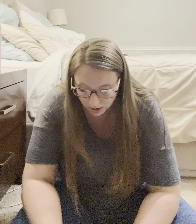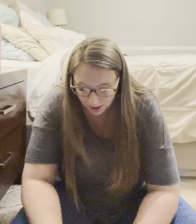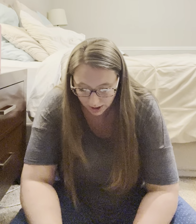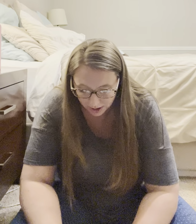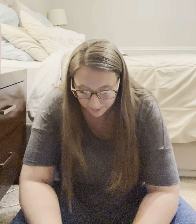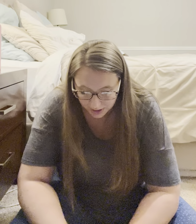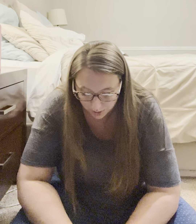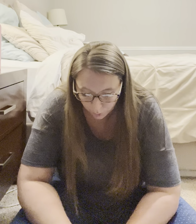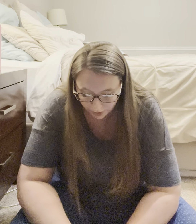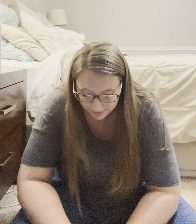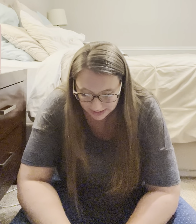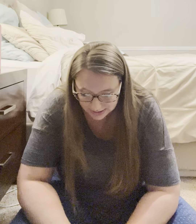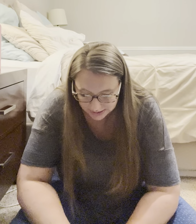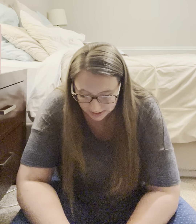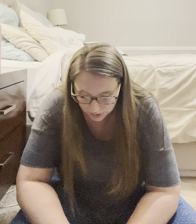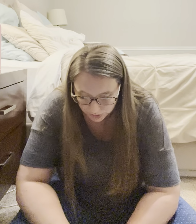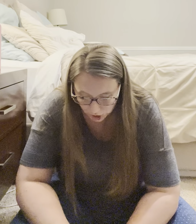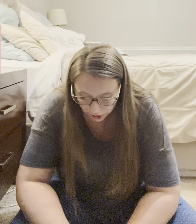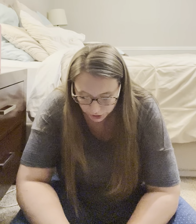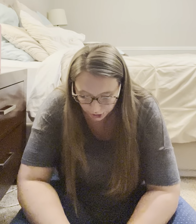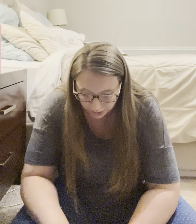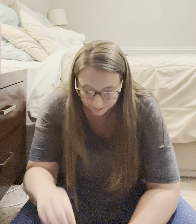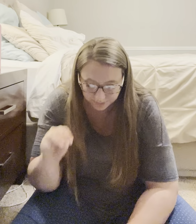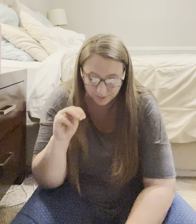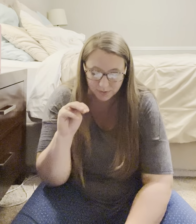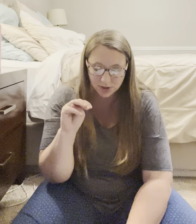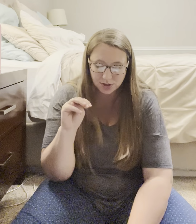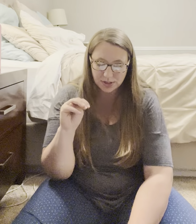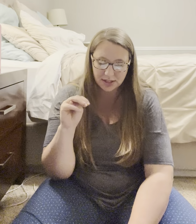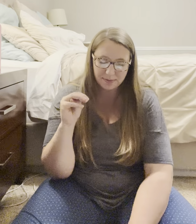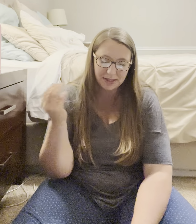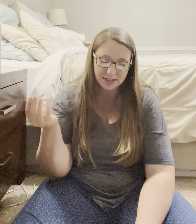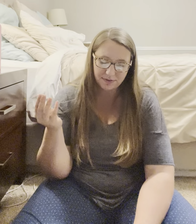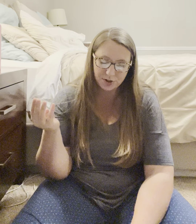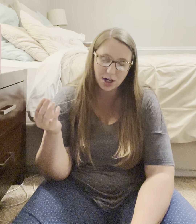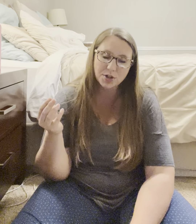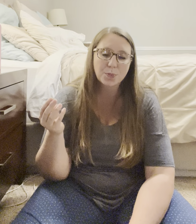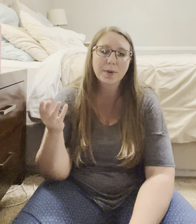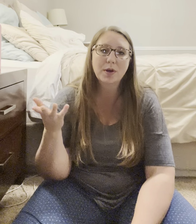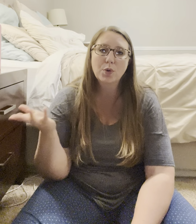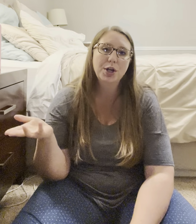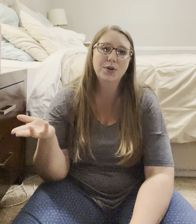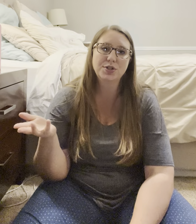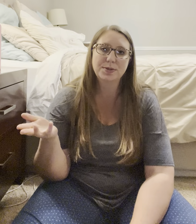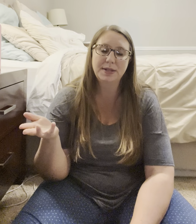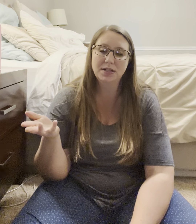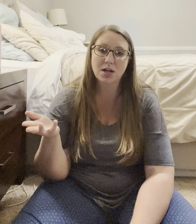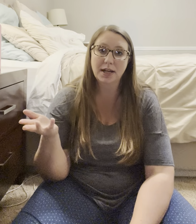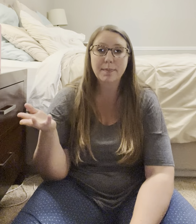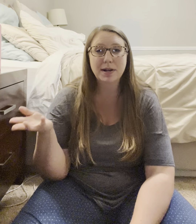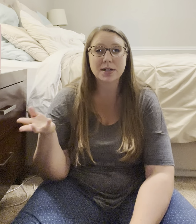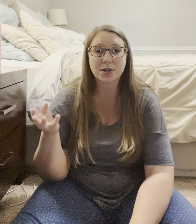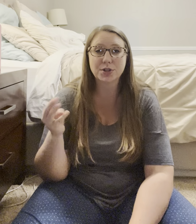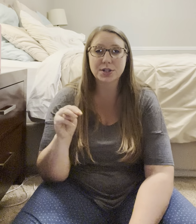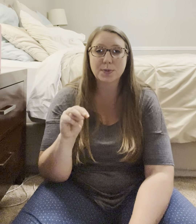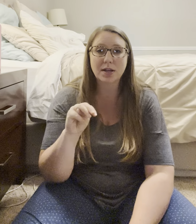Um, appointments. So, doctor. So, this could be the sign for a doctor's appointment or you could just be talking about a doctor as well.